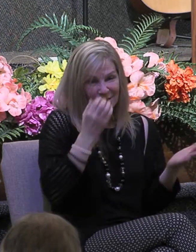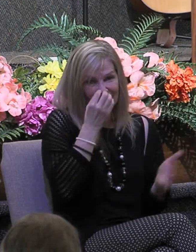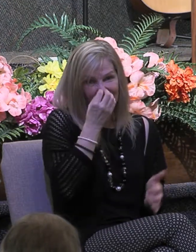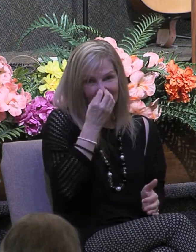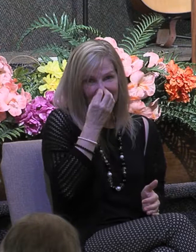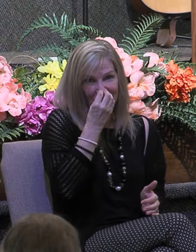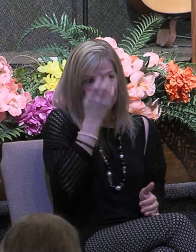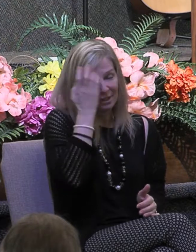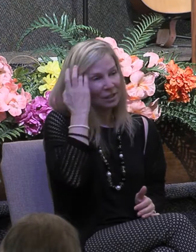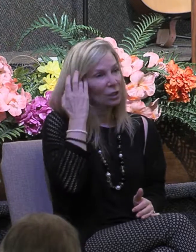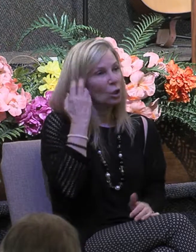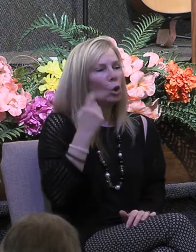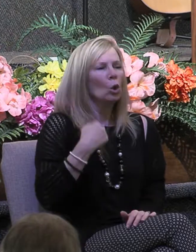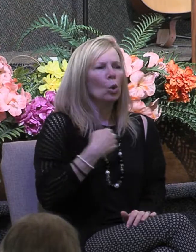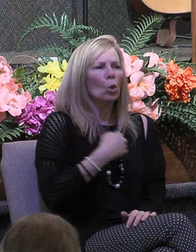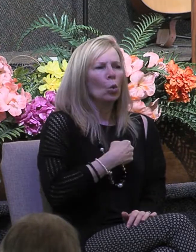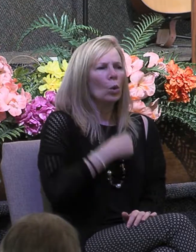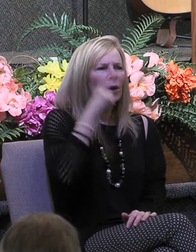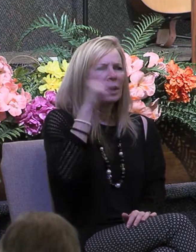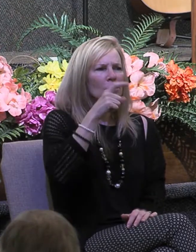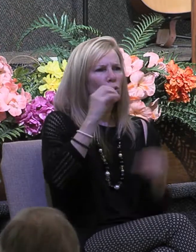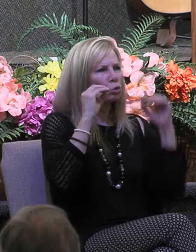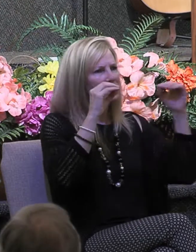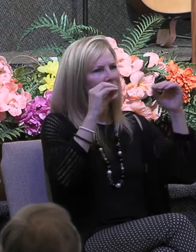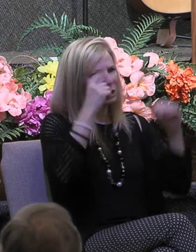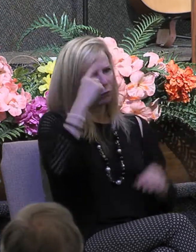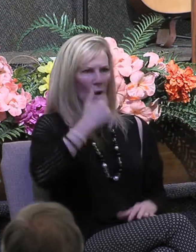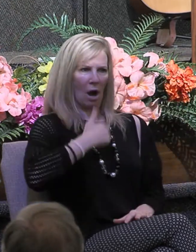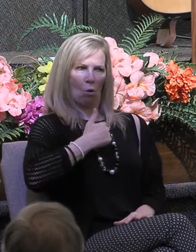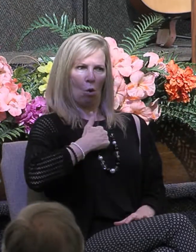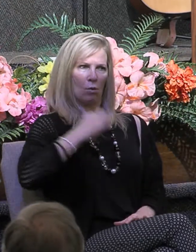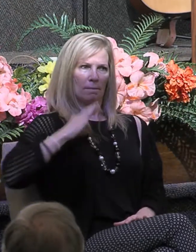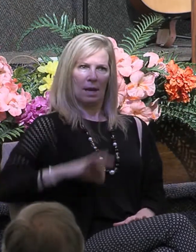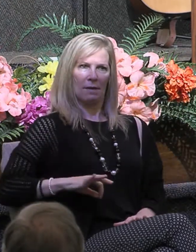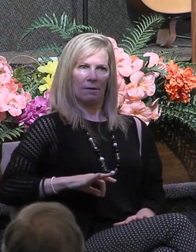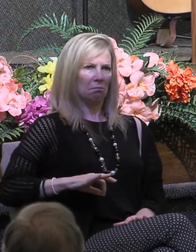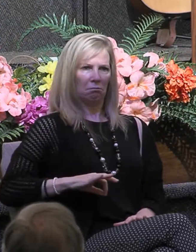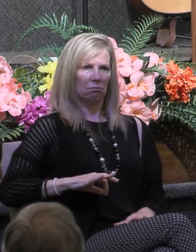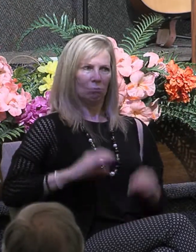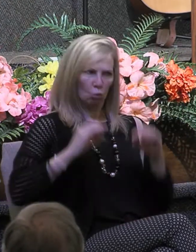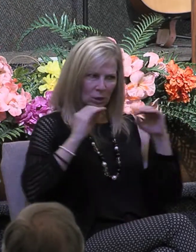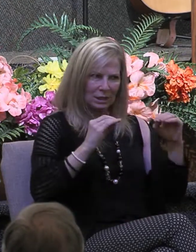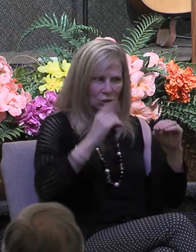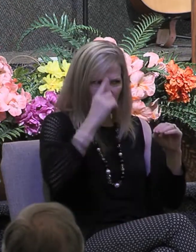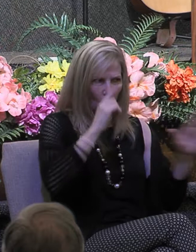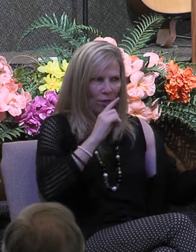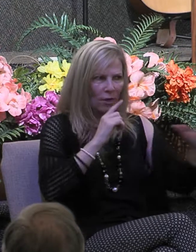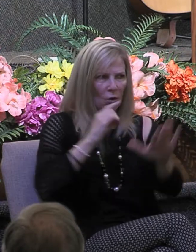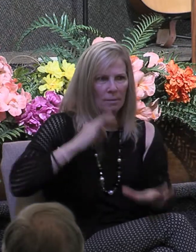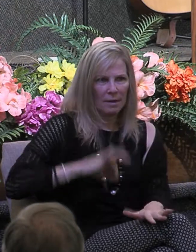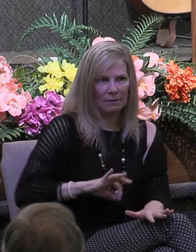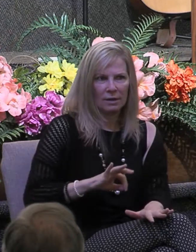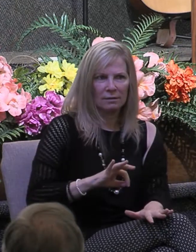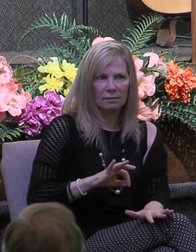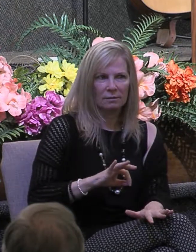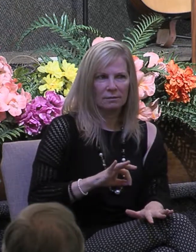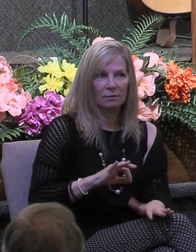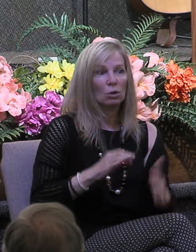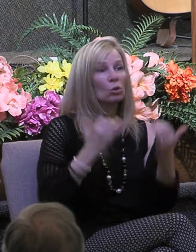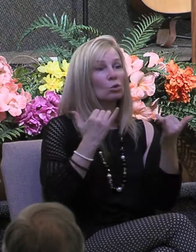never to teach for our sake but for the sake of others so I ask you this those of you who teach